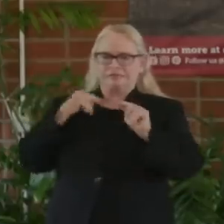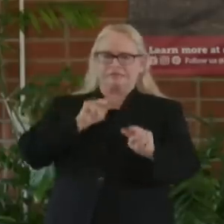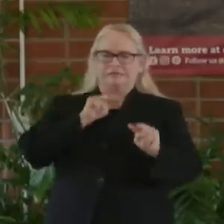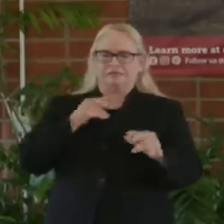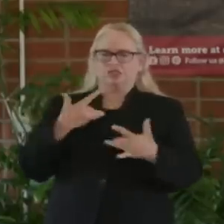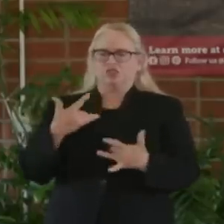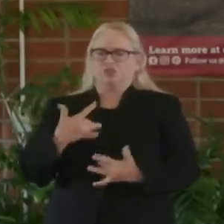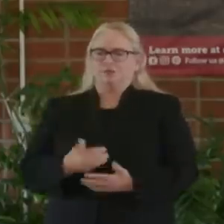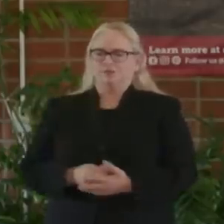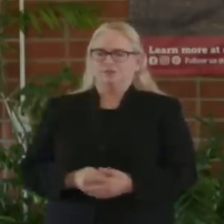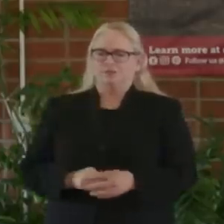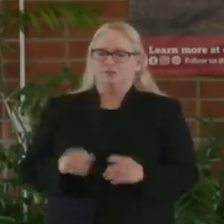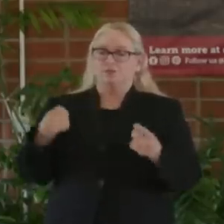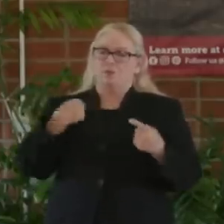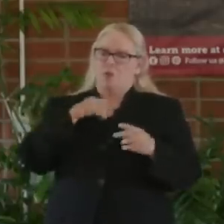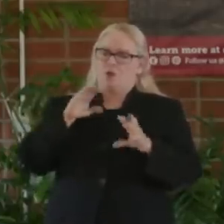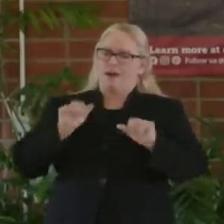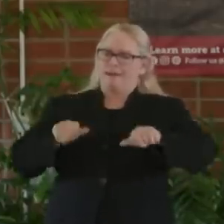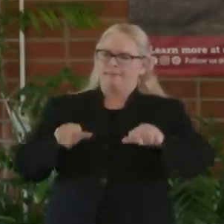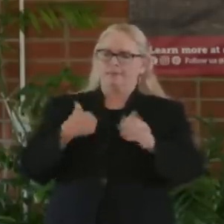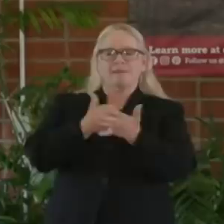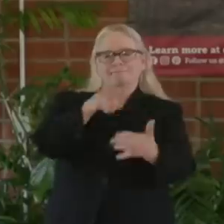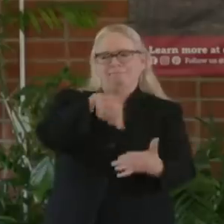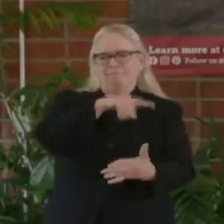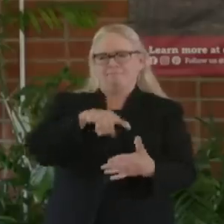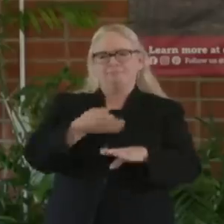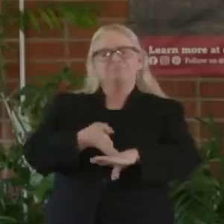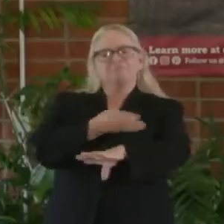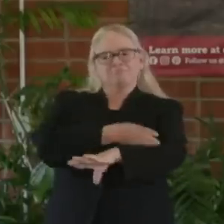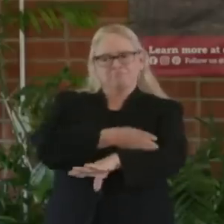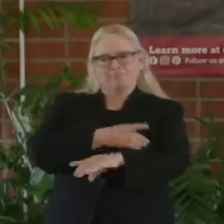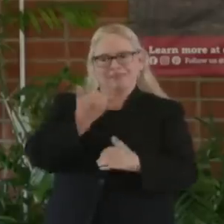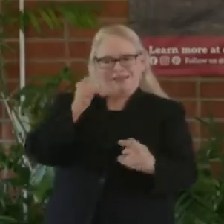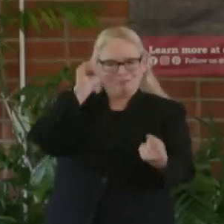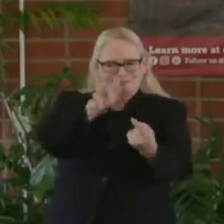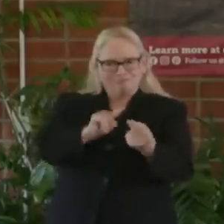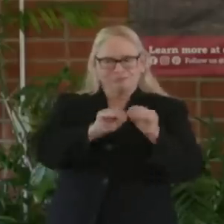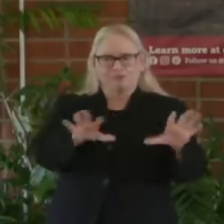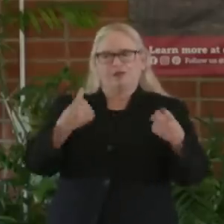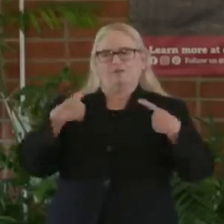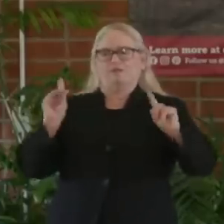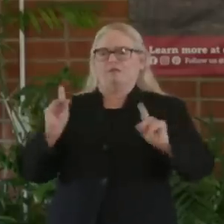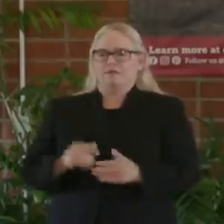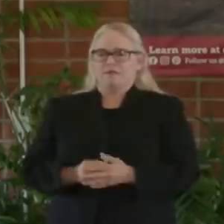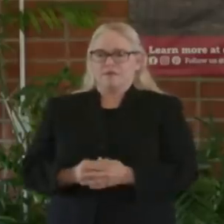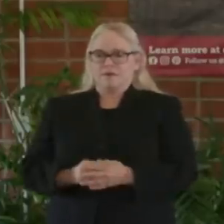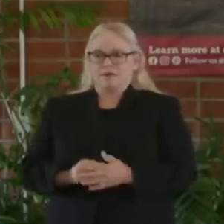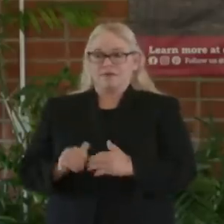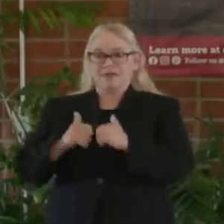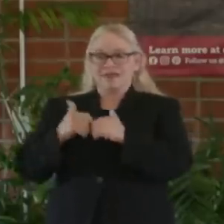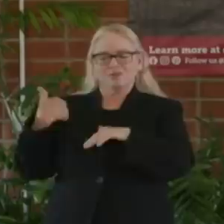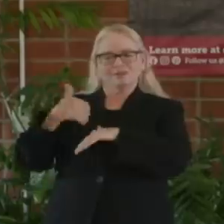to make some improvements in terms of the transmission and spread of the virus by deploying a number of strike